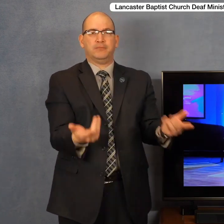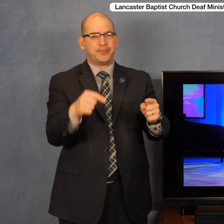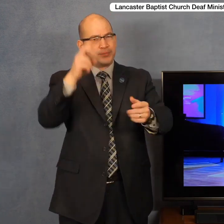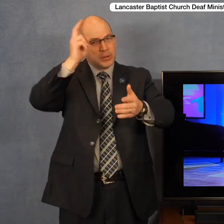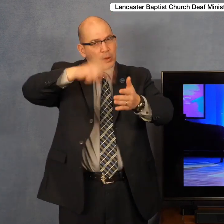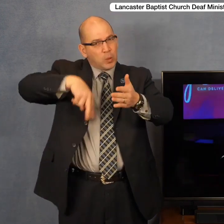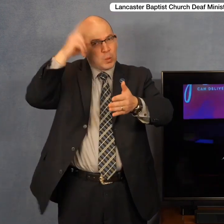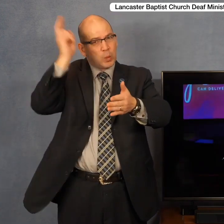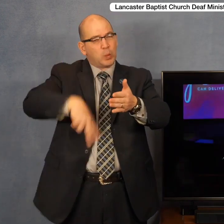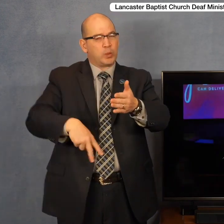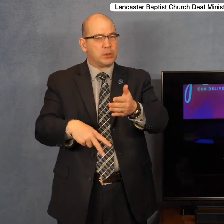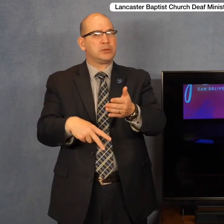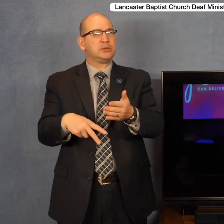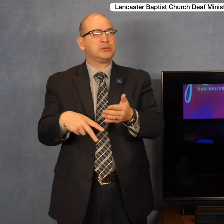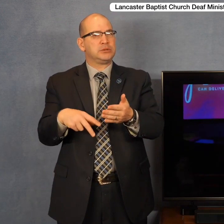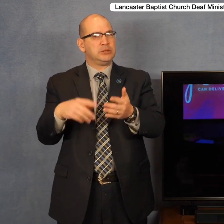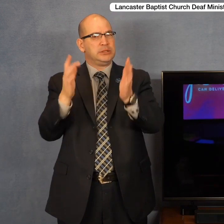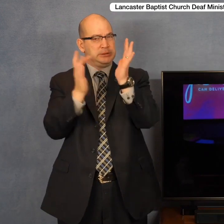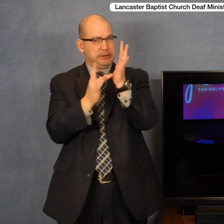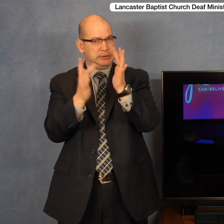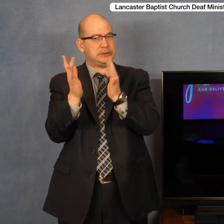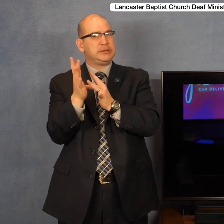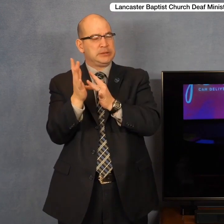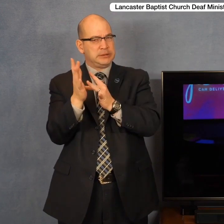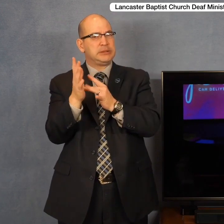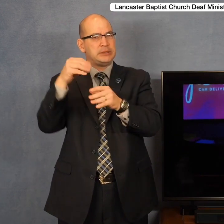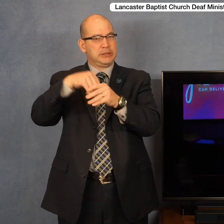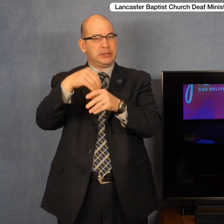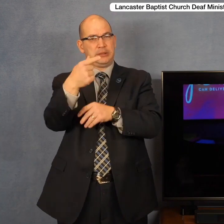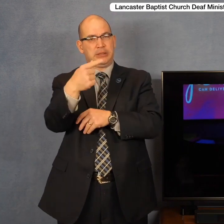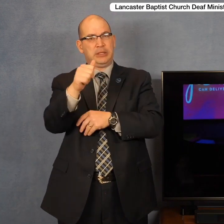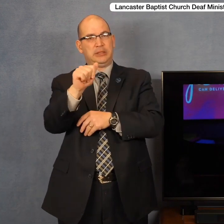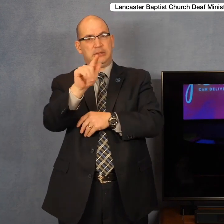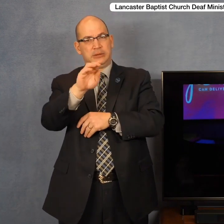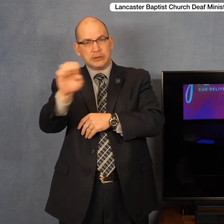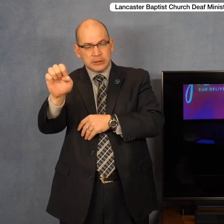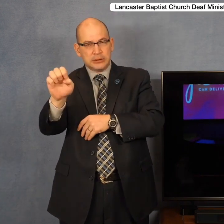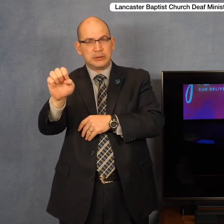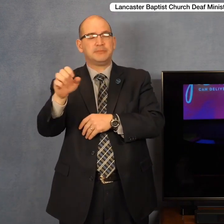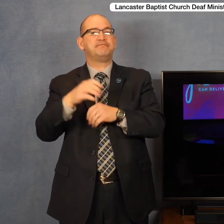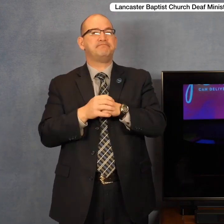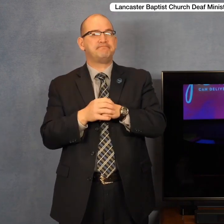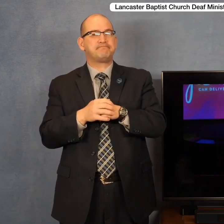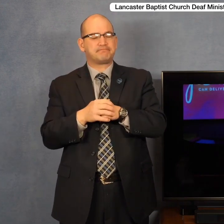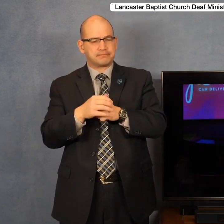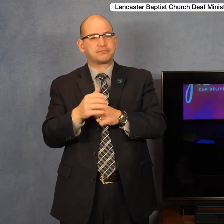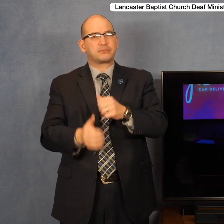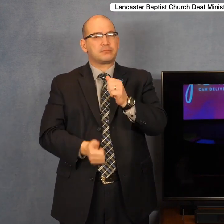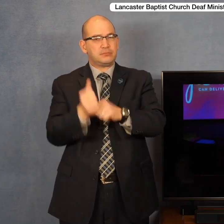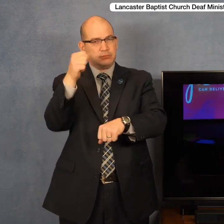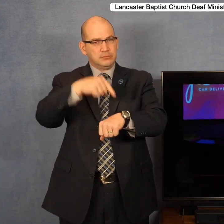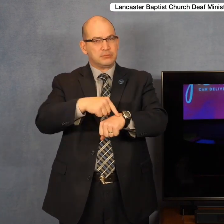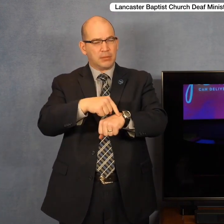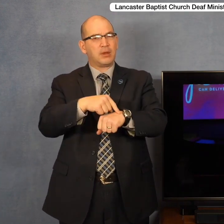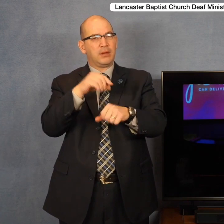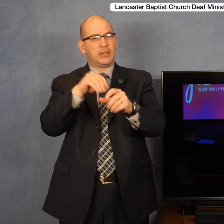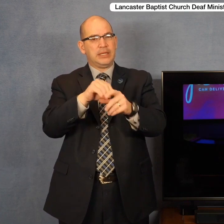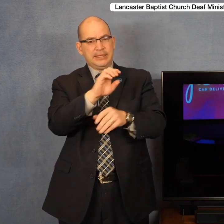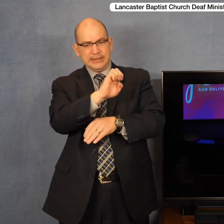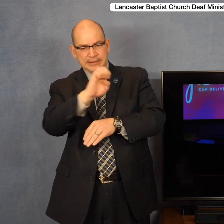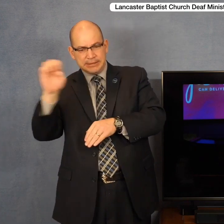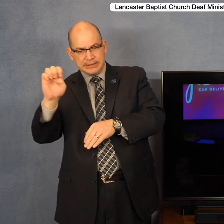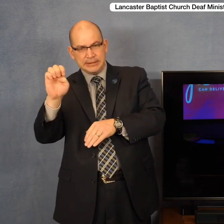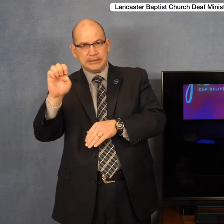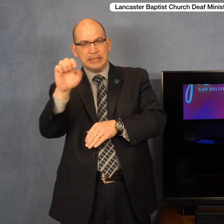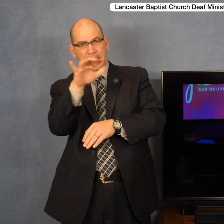read about the Galilean ministry of Jesus Christ, most of the time we're focused on the eastern shores of Galilee. This